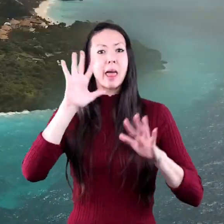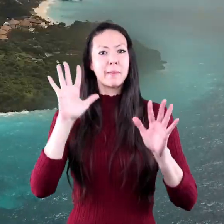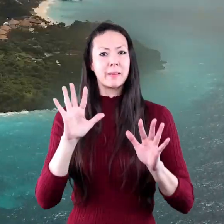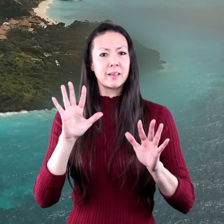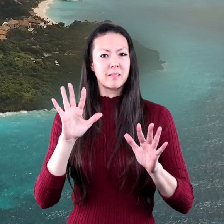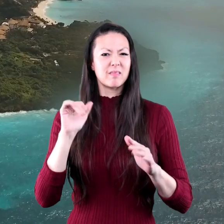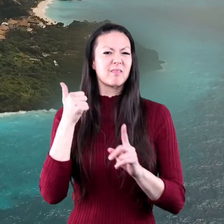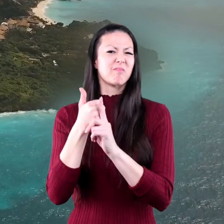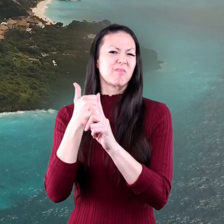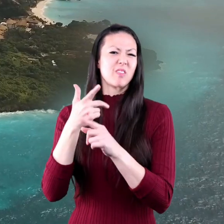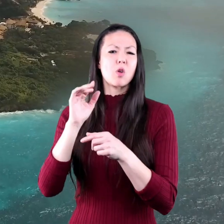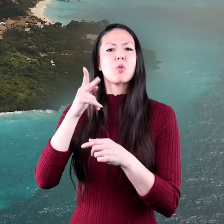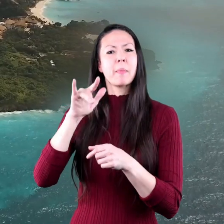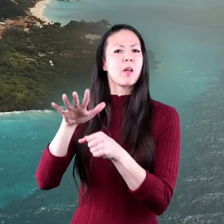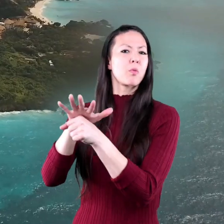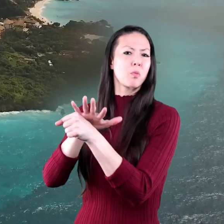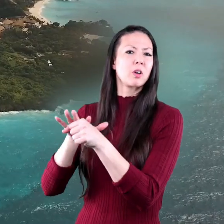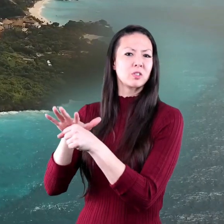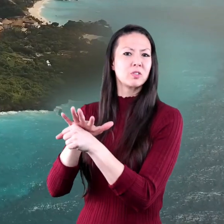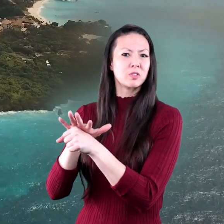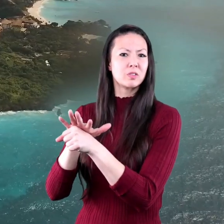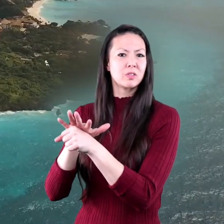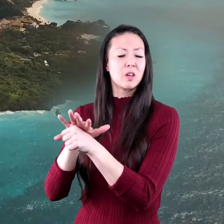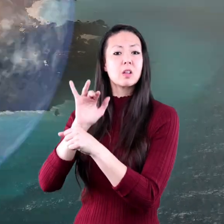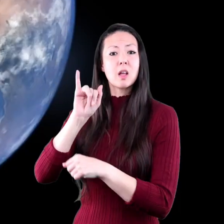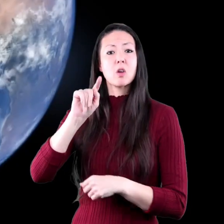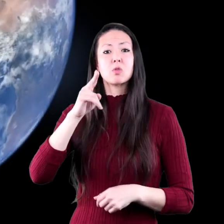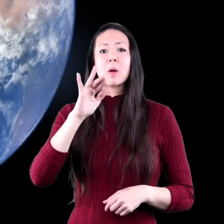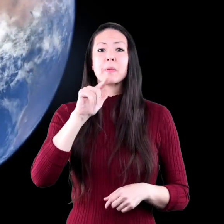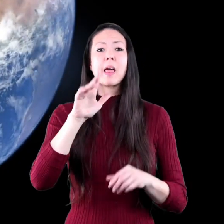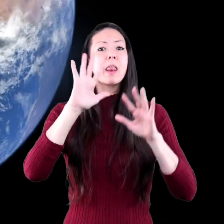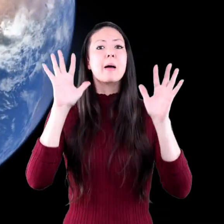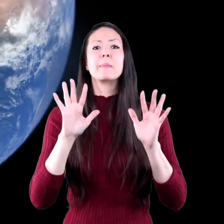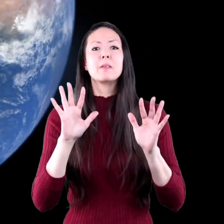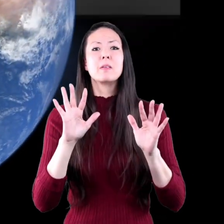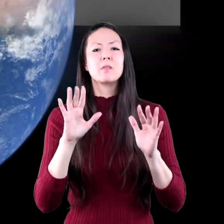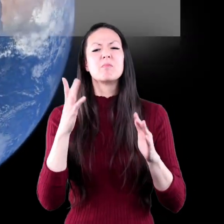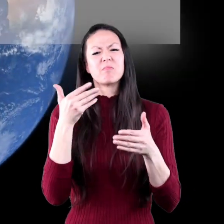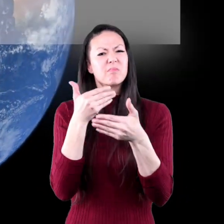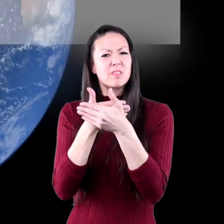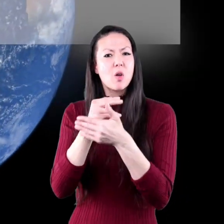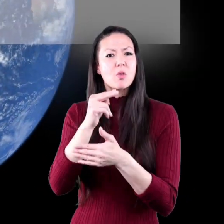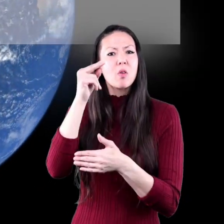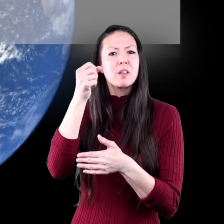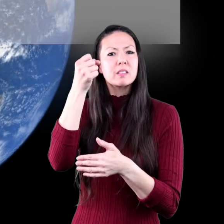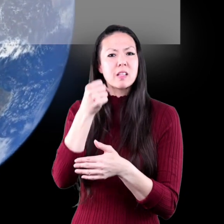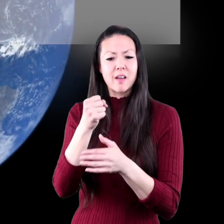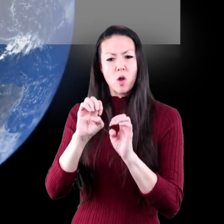a climate in a tropical region. Tropical climates are just north and south of the equator.